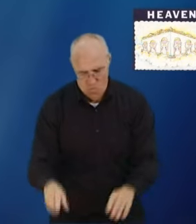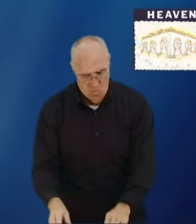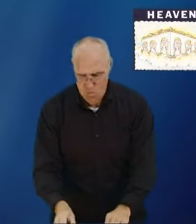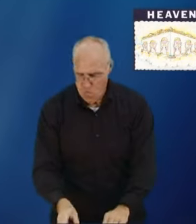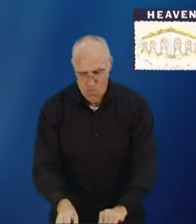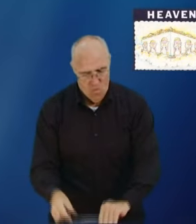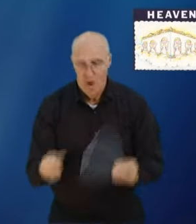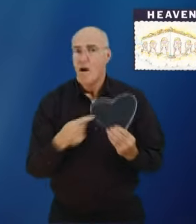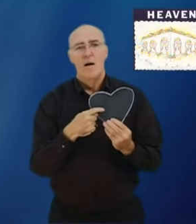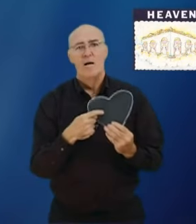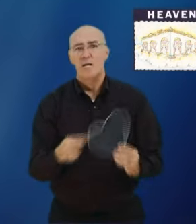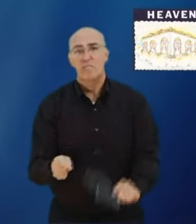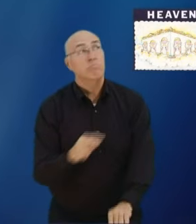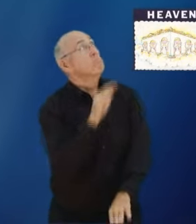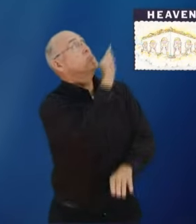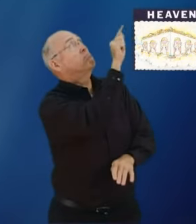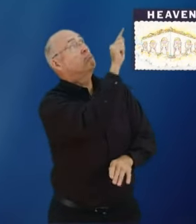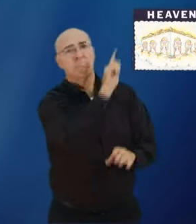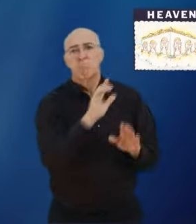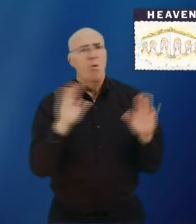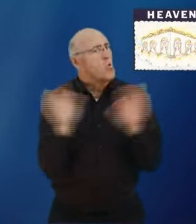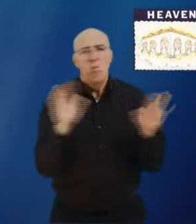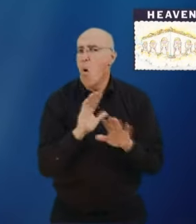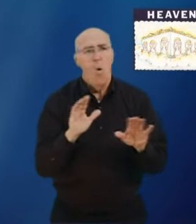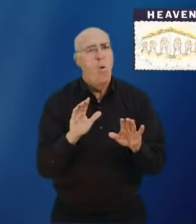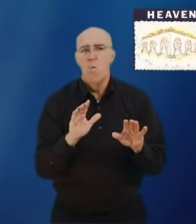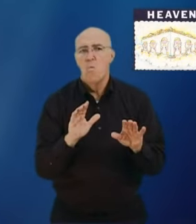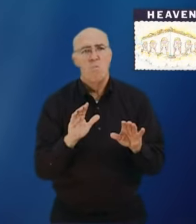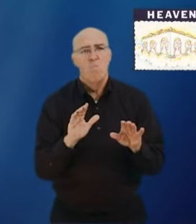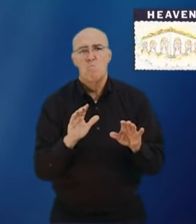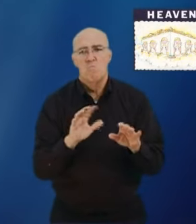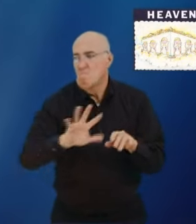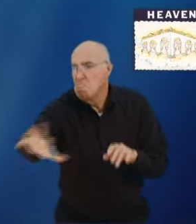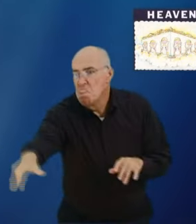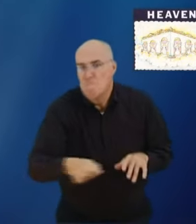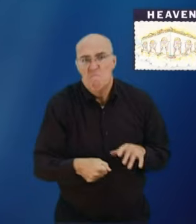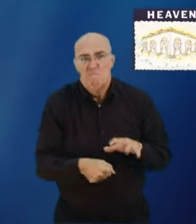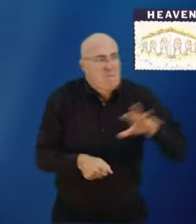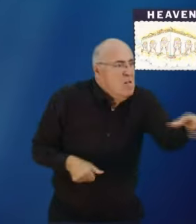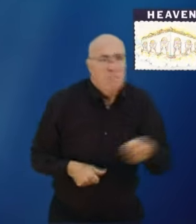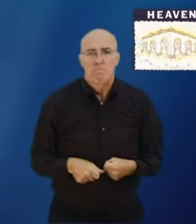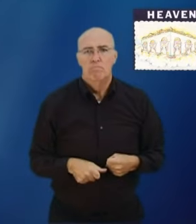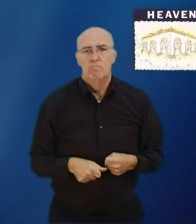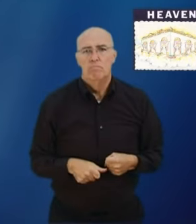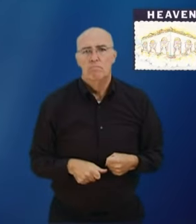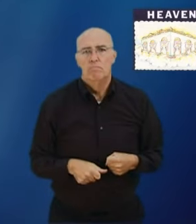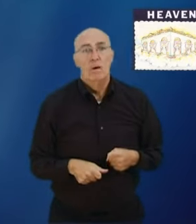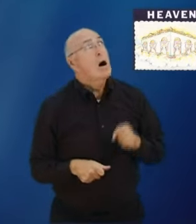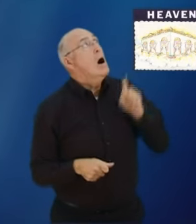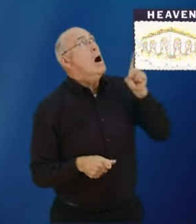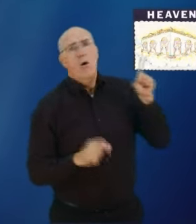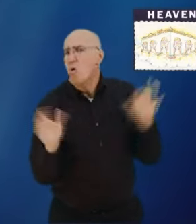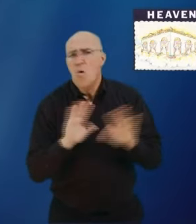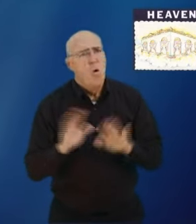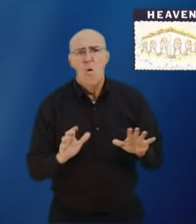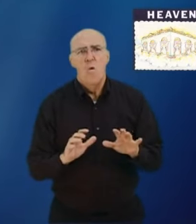there in heaven is no sin there in heaven there's no stealing